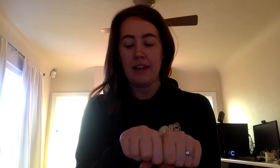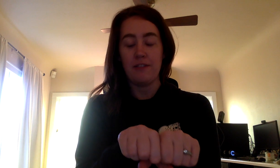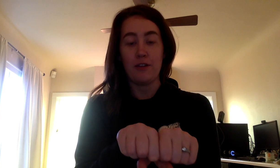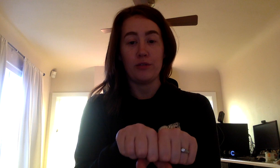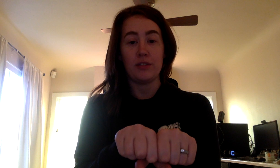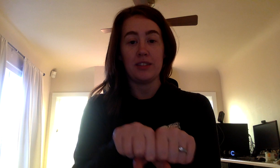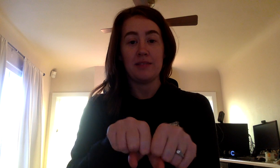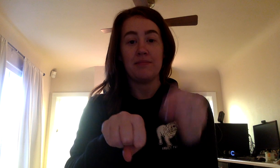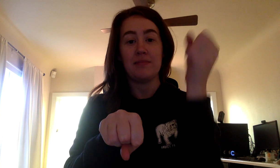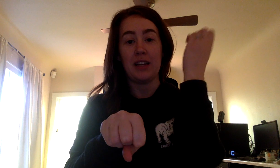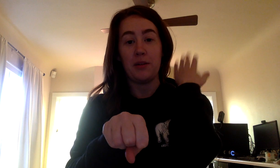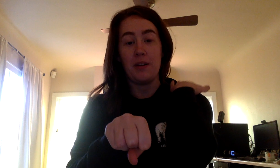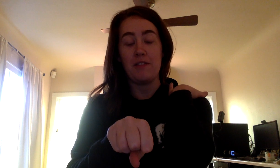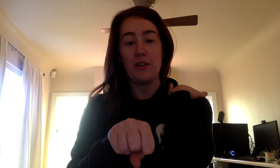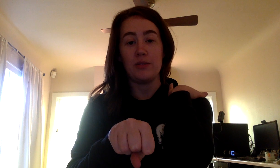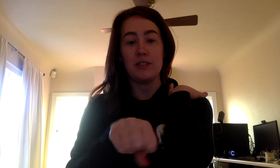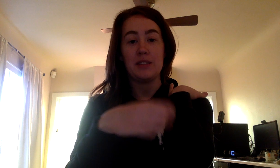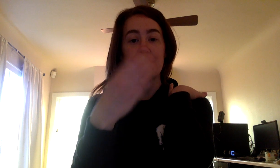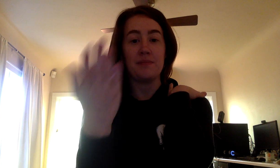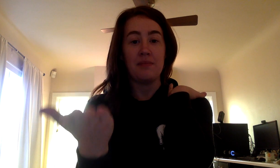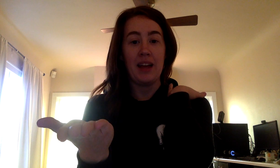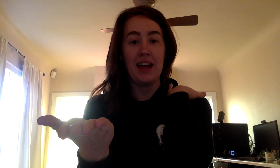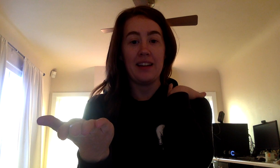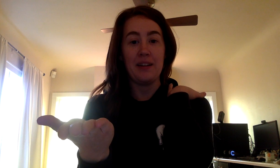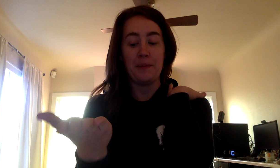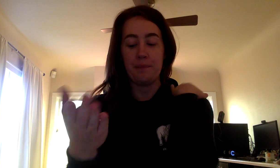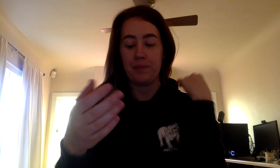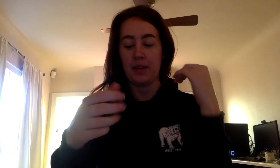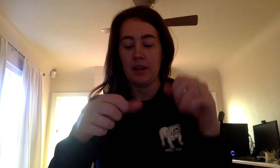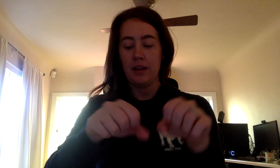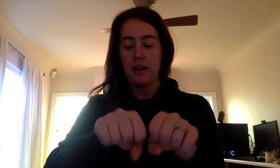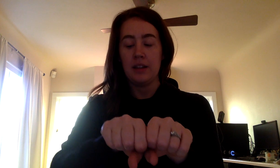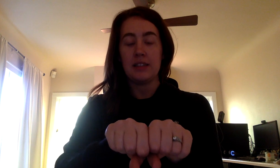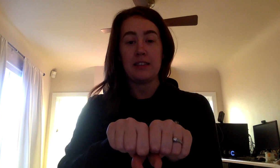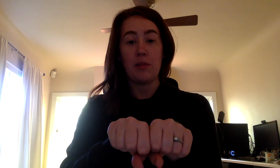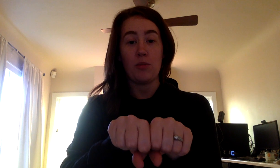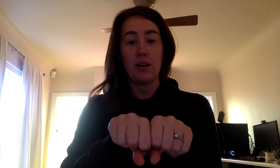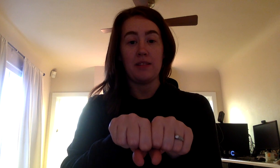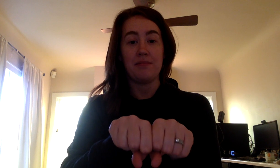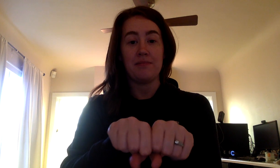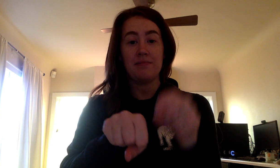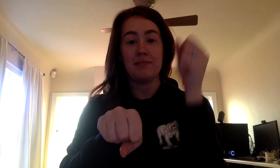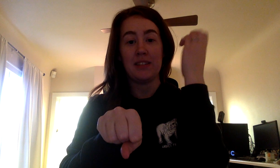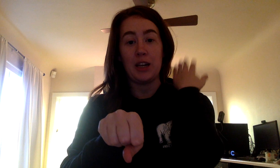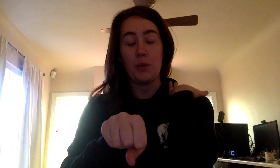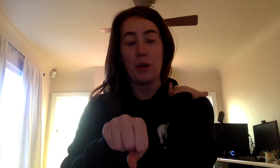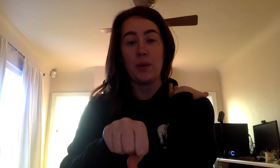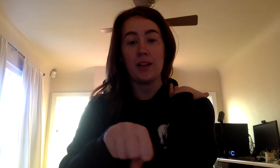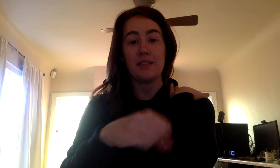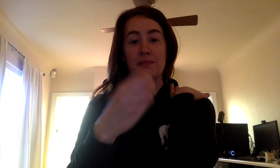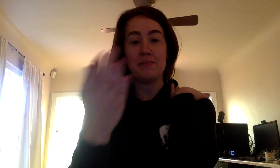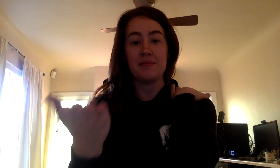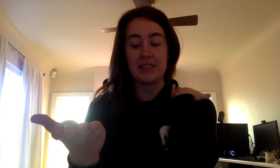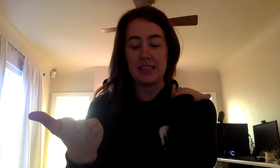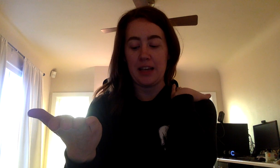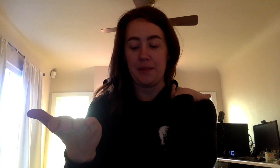Headphones. Takeaway phones. Head. Someone. Takeaway one. Some.